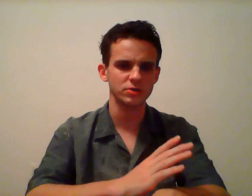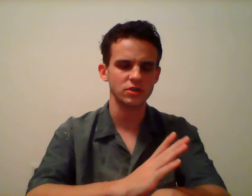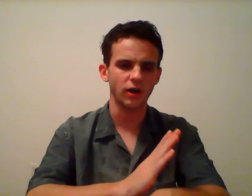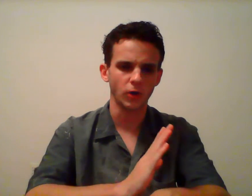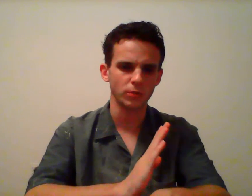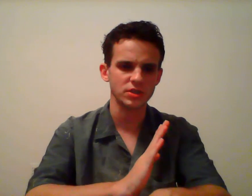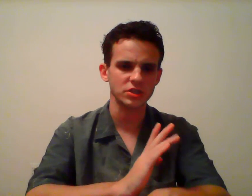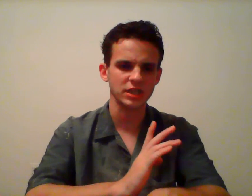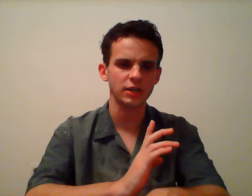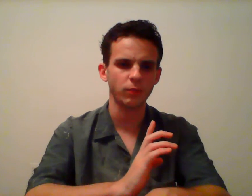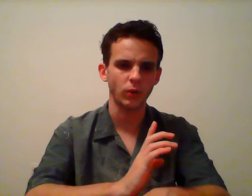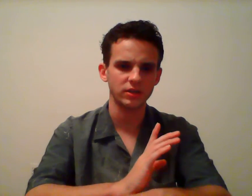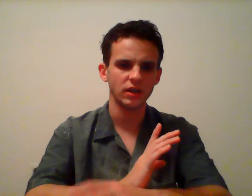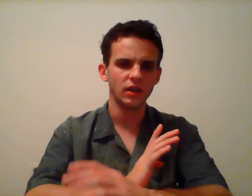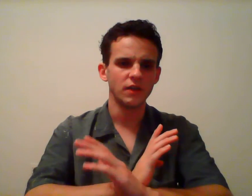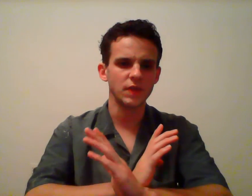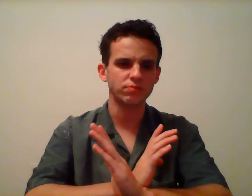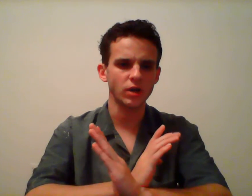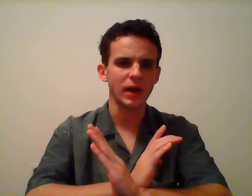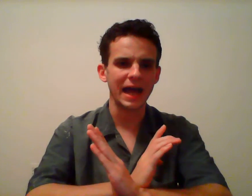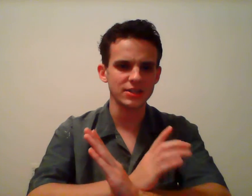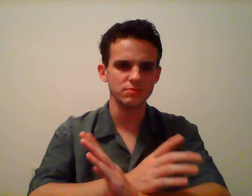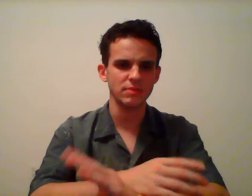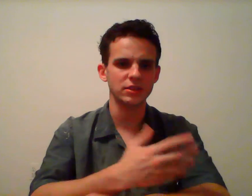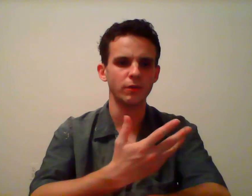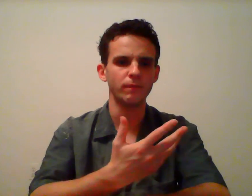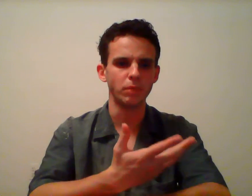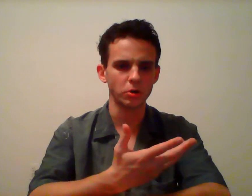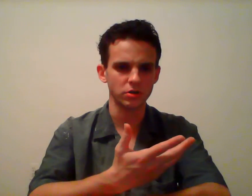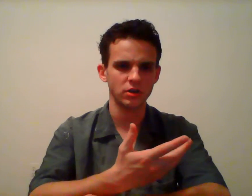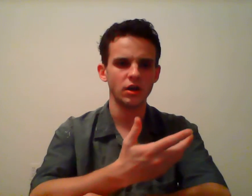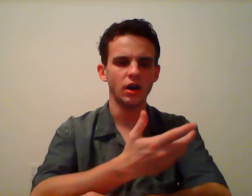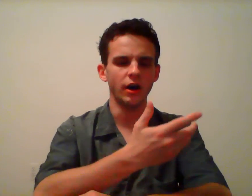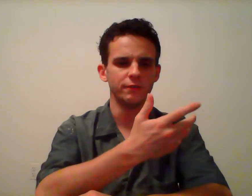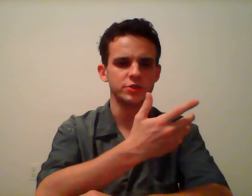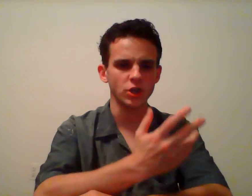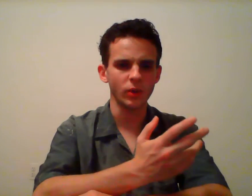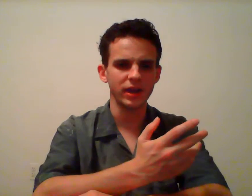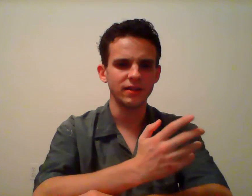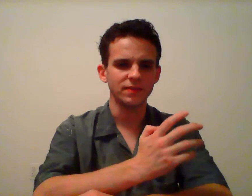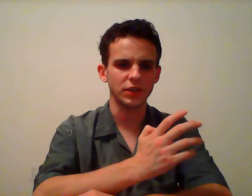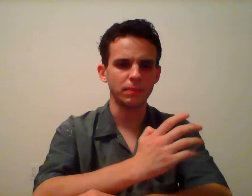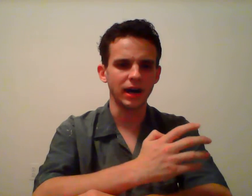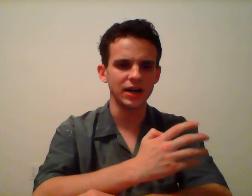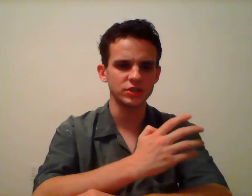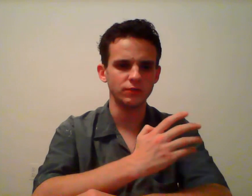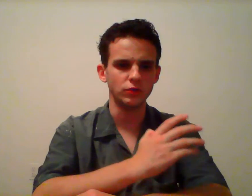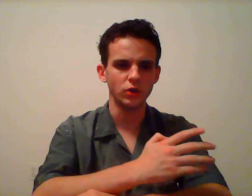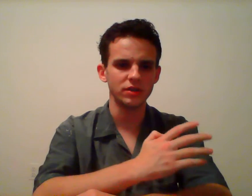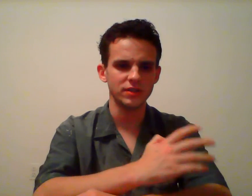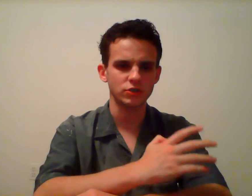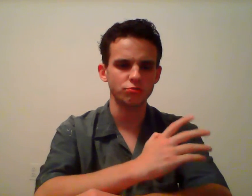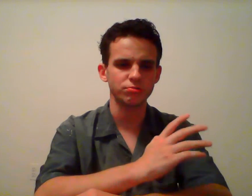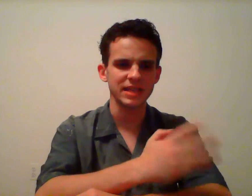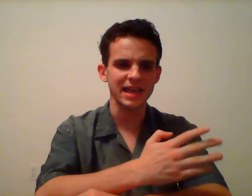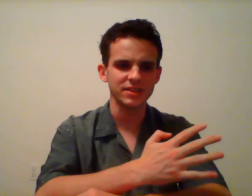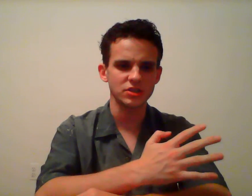versus harms standpoint, the pro hasn't met their burden of showing that the positive good this creates